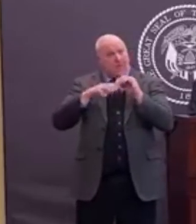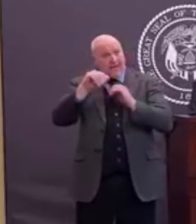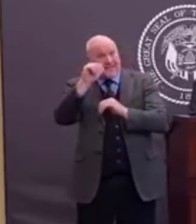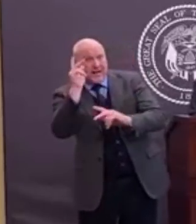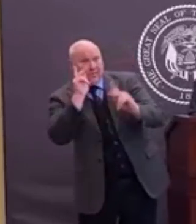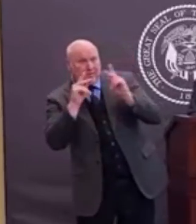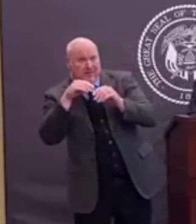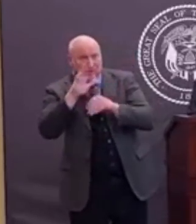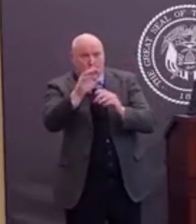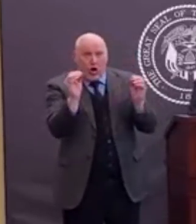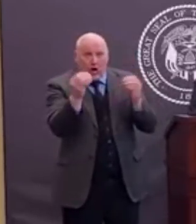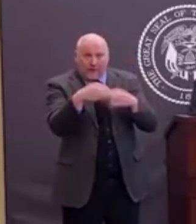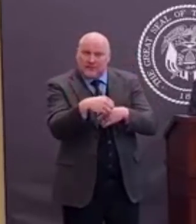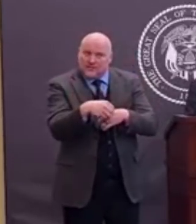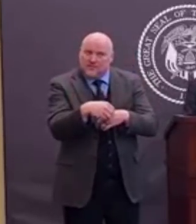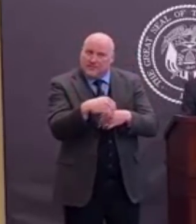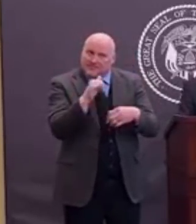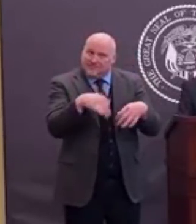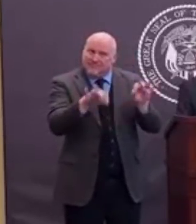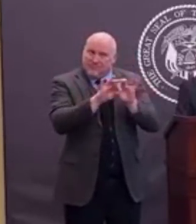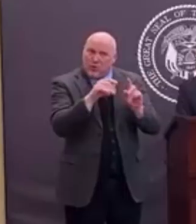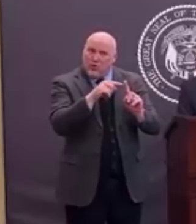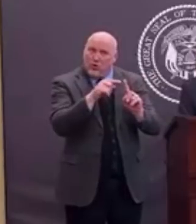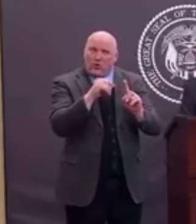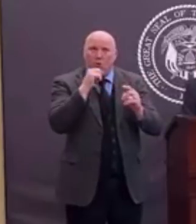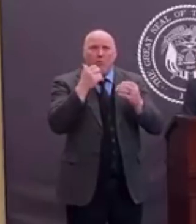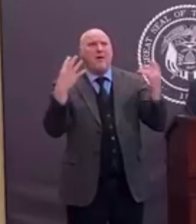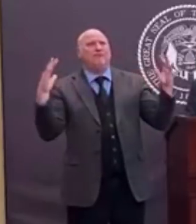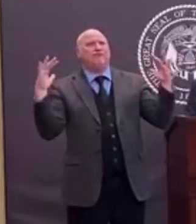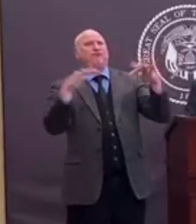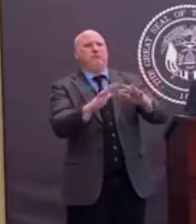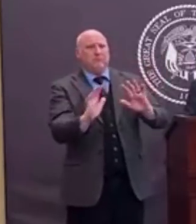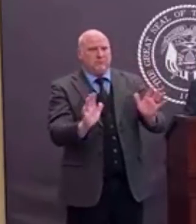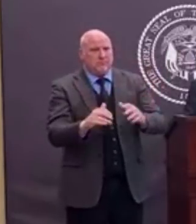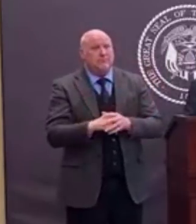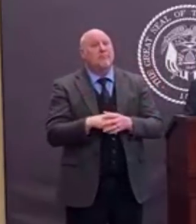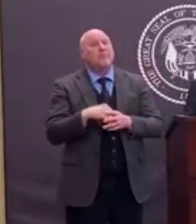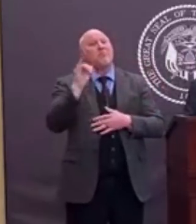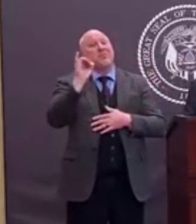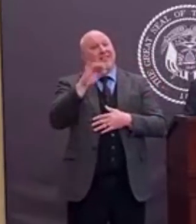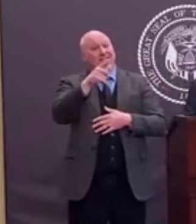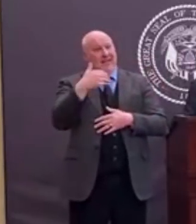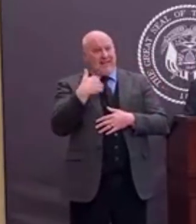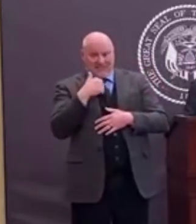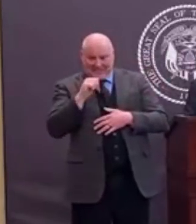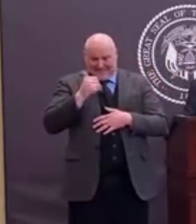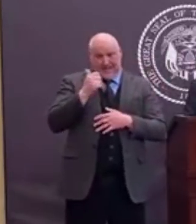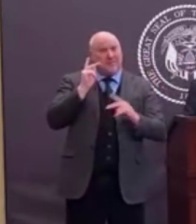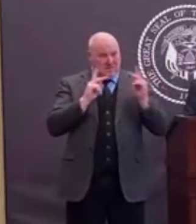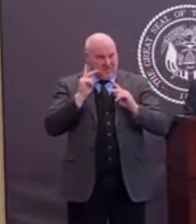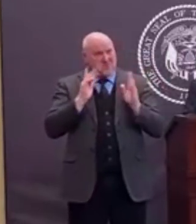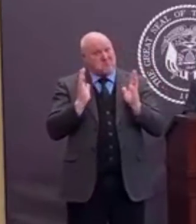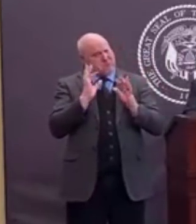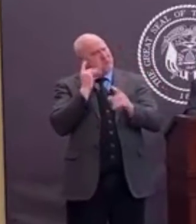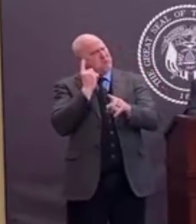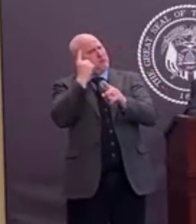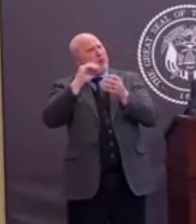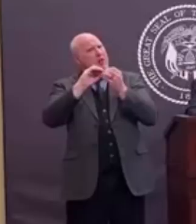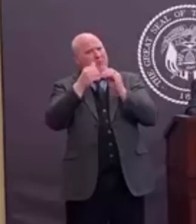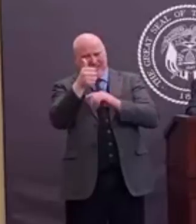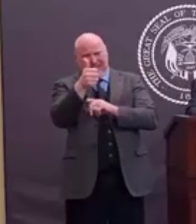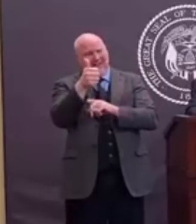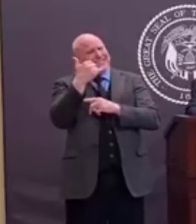less, that's okay, but they still ought to be spaced out. Let's make sure that we spread out our desks and spread out the office equipment so that we're not